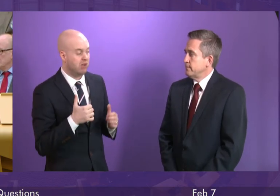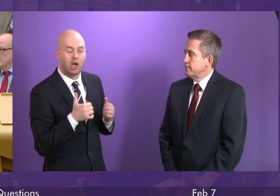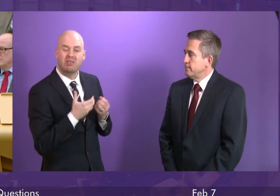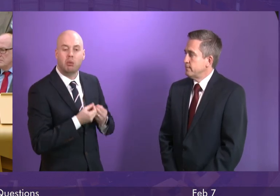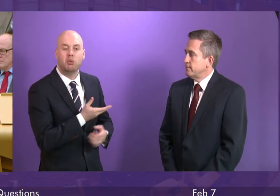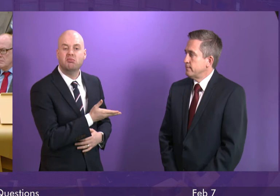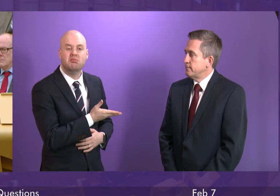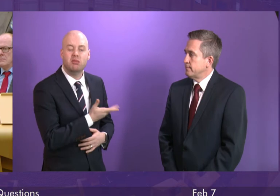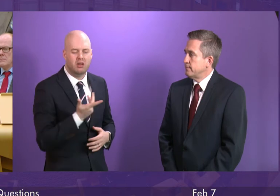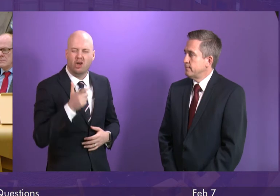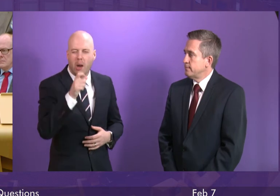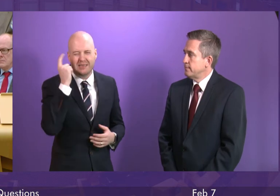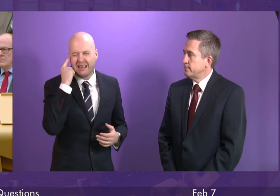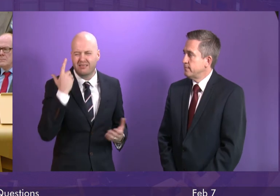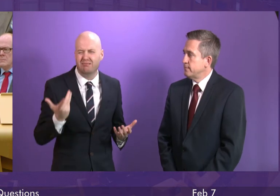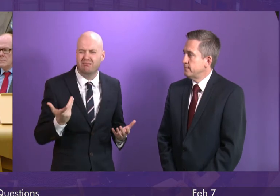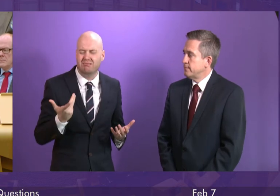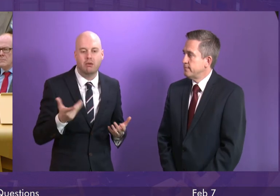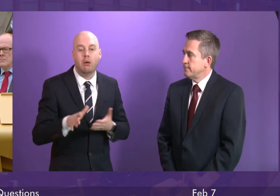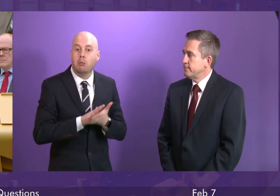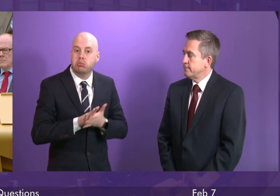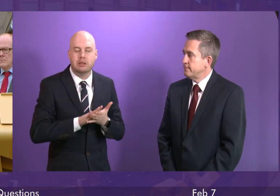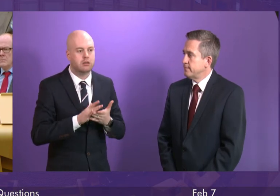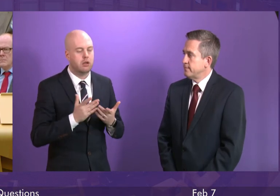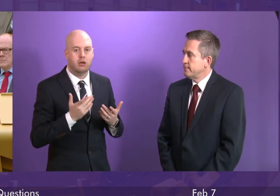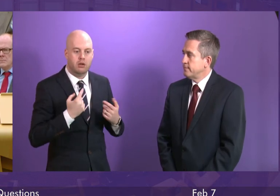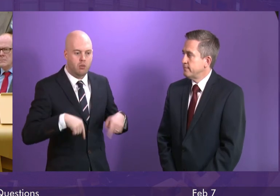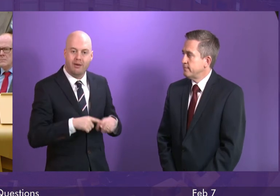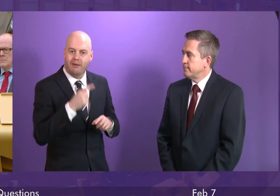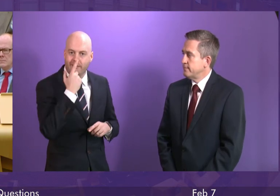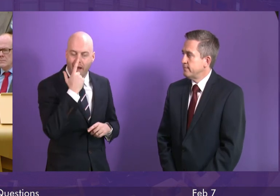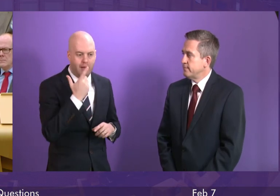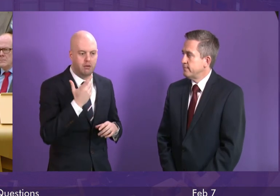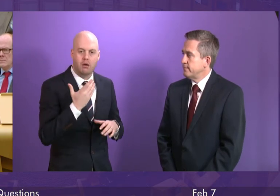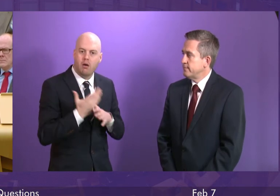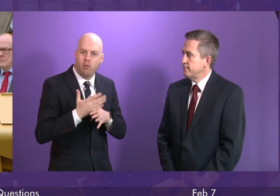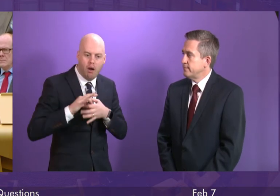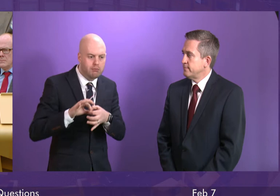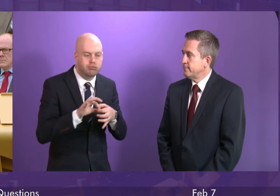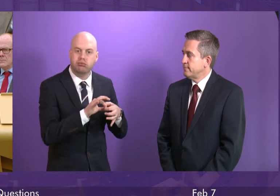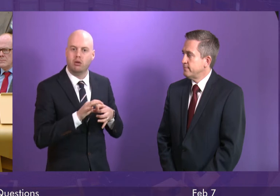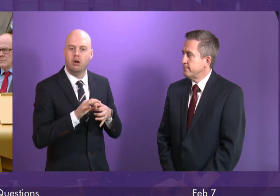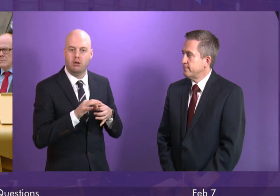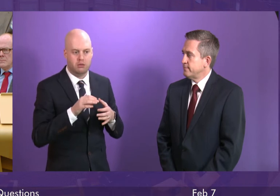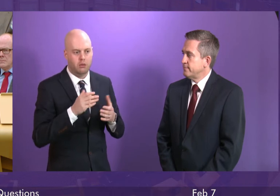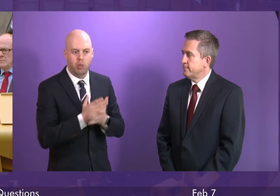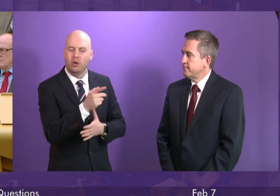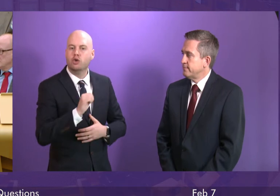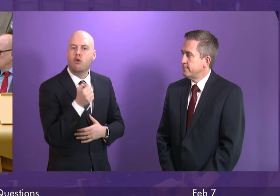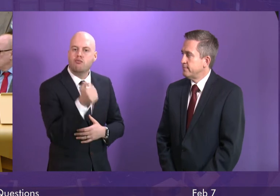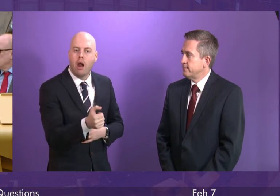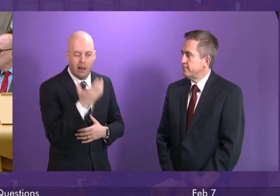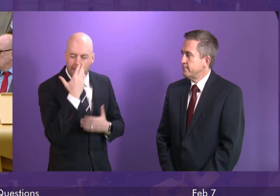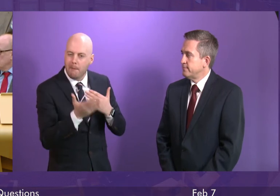eminent common sense for that to be the case. Because it would allow us to take forward the cooperation that exists within the Scot Rail Alliance to a much